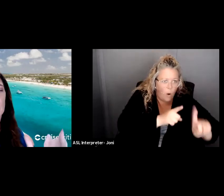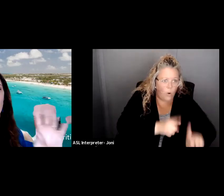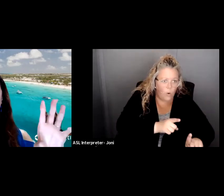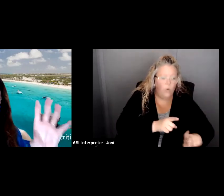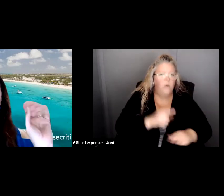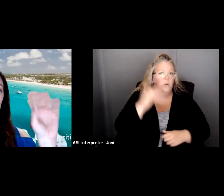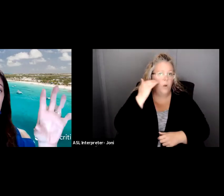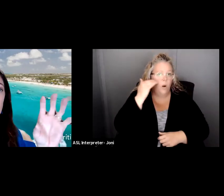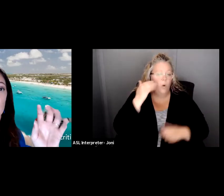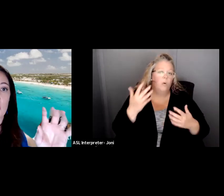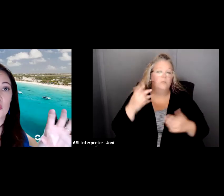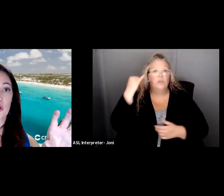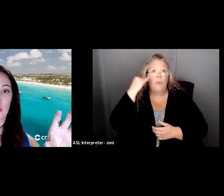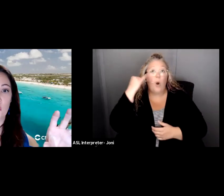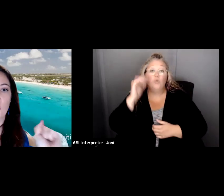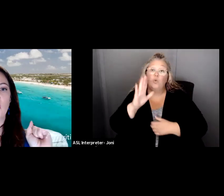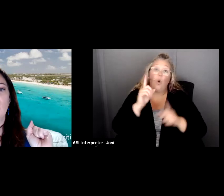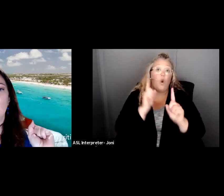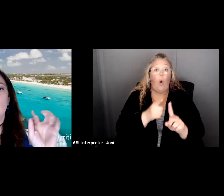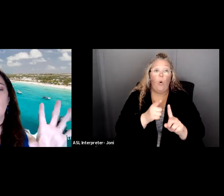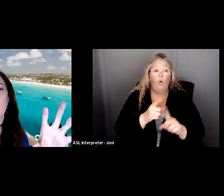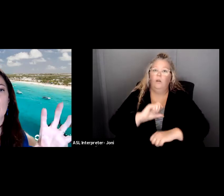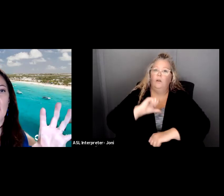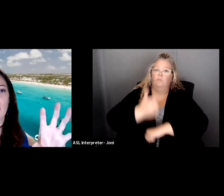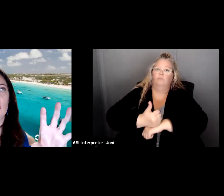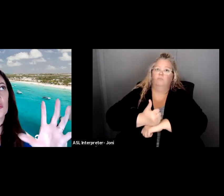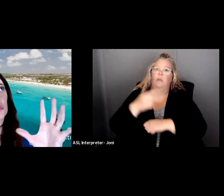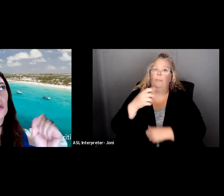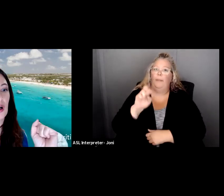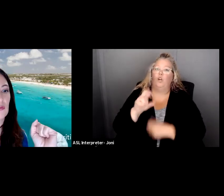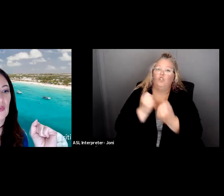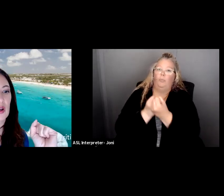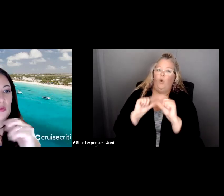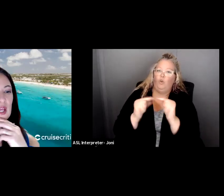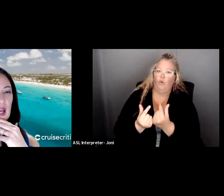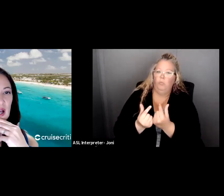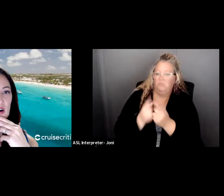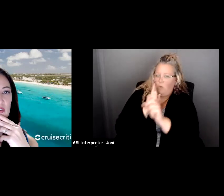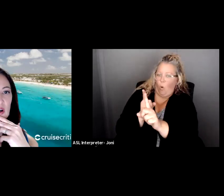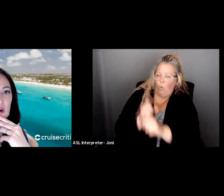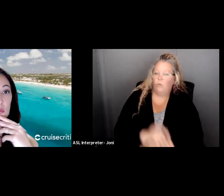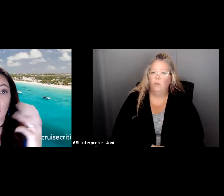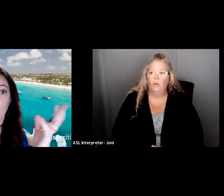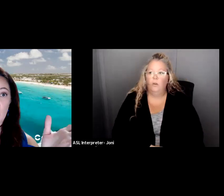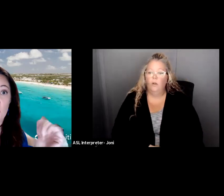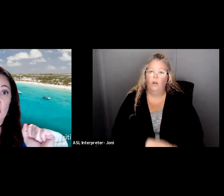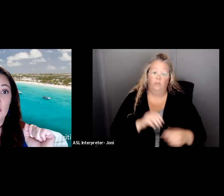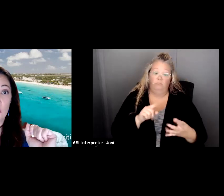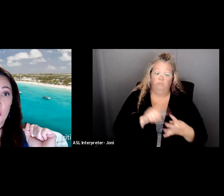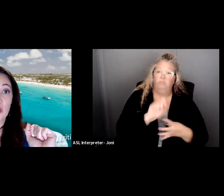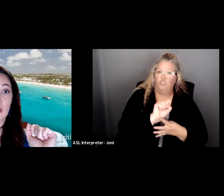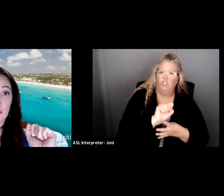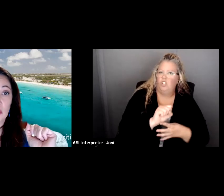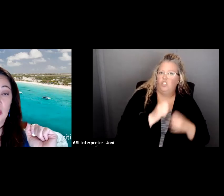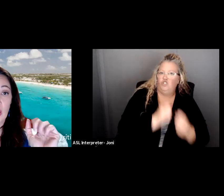Say, say your goal is to start that peer support group. What are our strengths? Well, we have, um, great peer